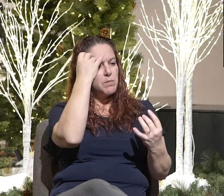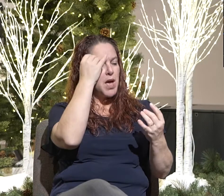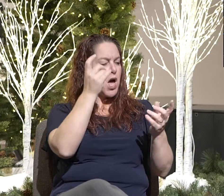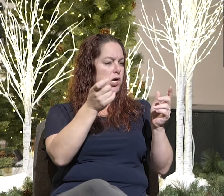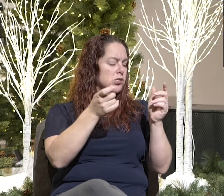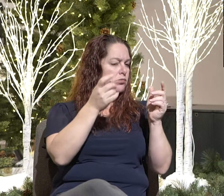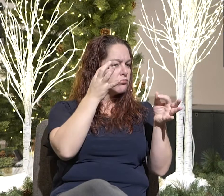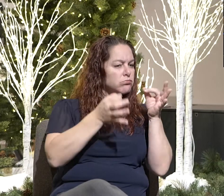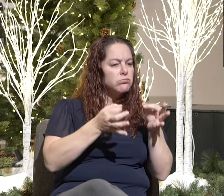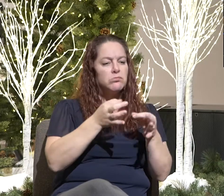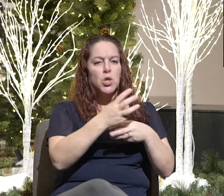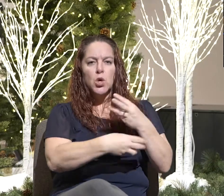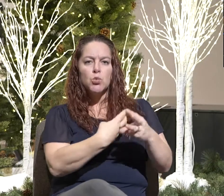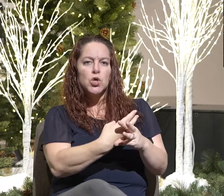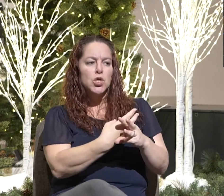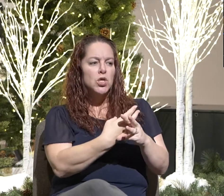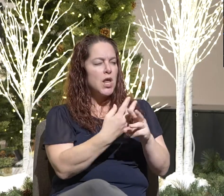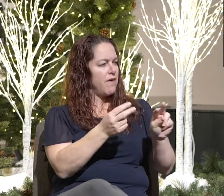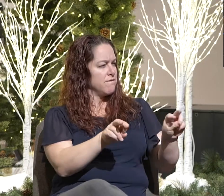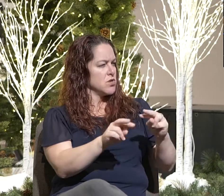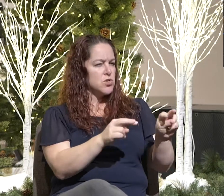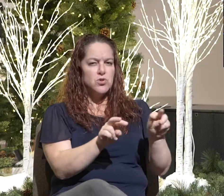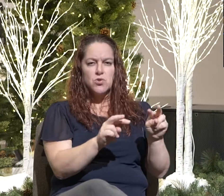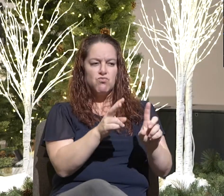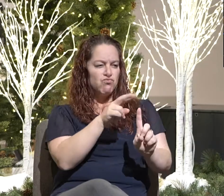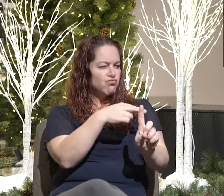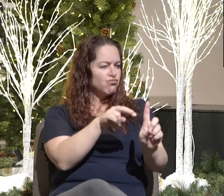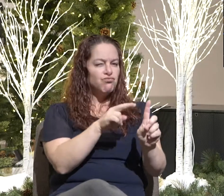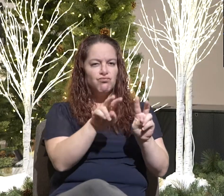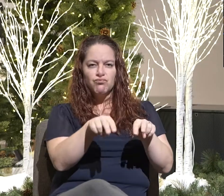about ourselves, and about others. It's how we interact.